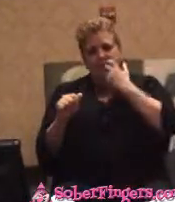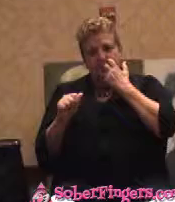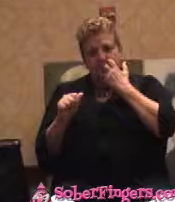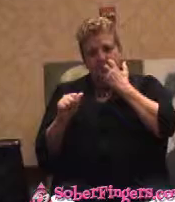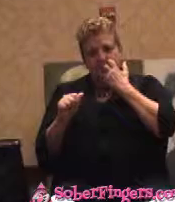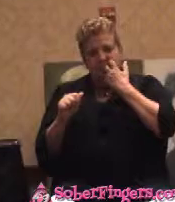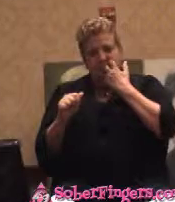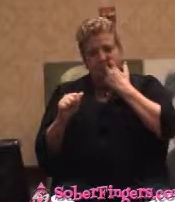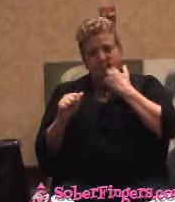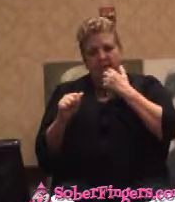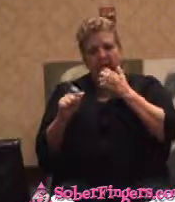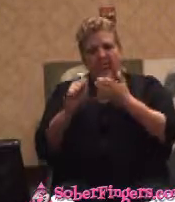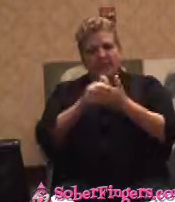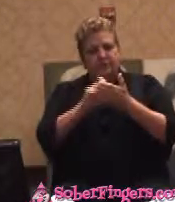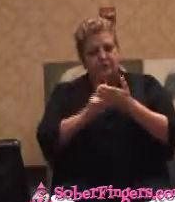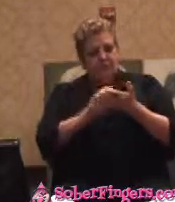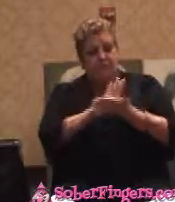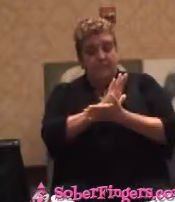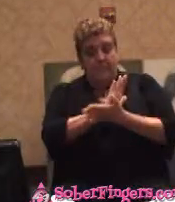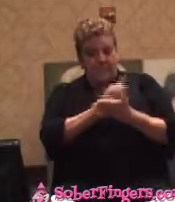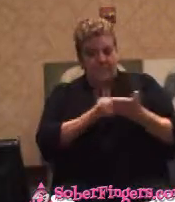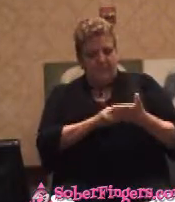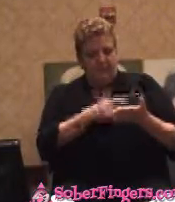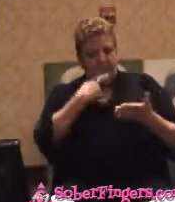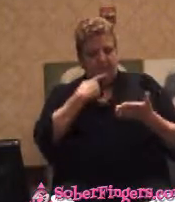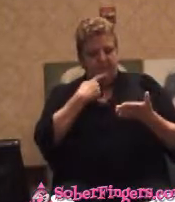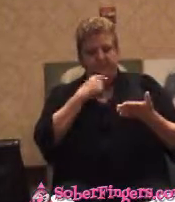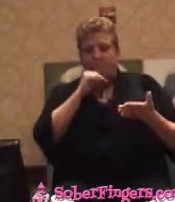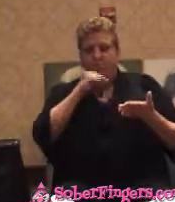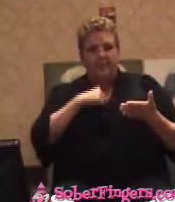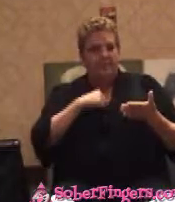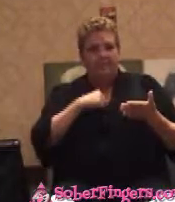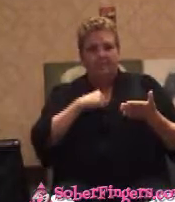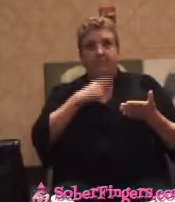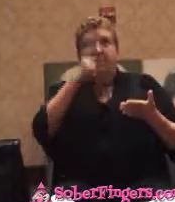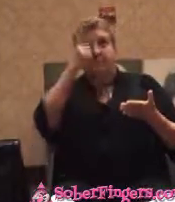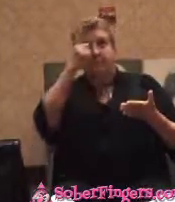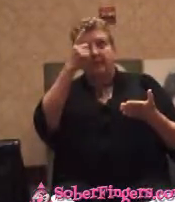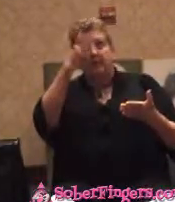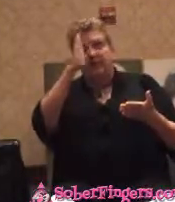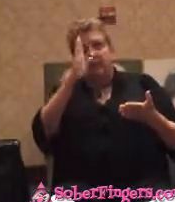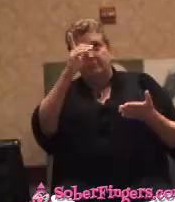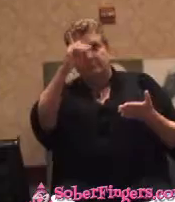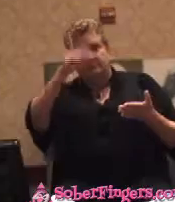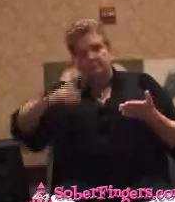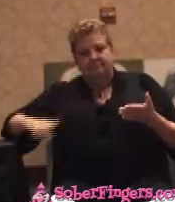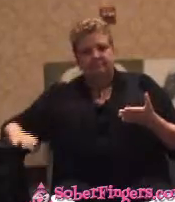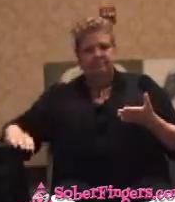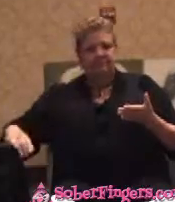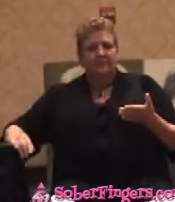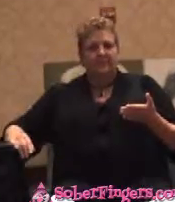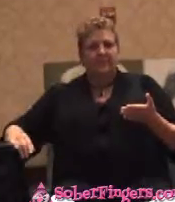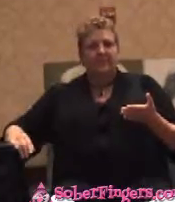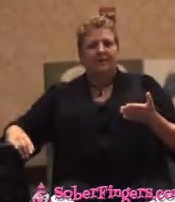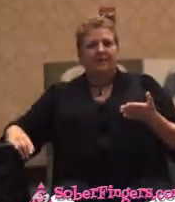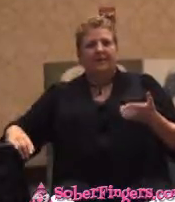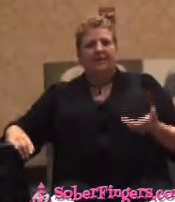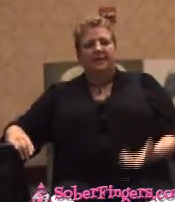And she wrote on her little pad. Not me. Not me. me. And he said, oh, you got me,